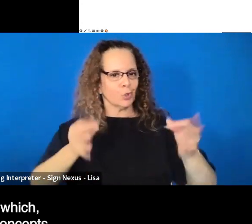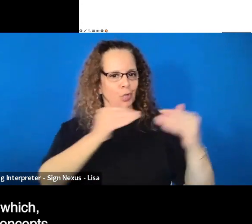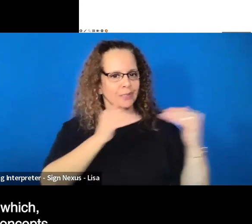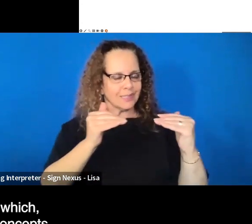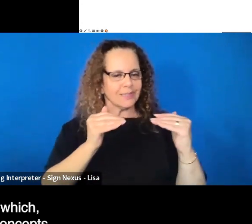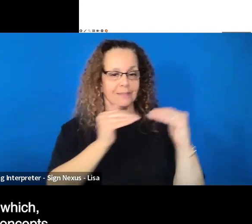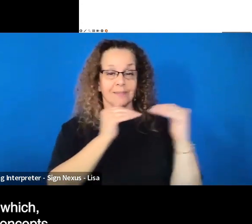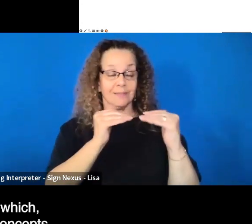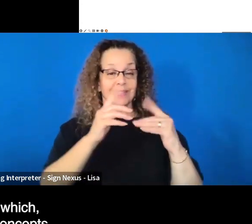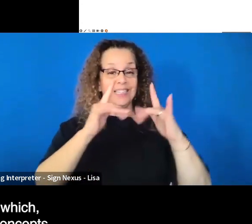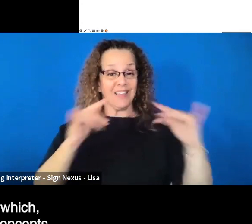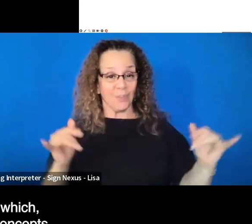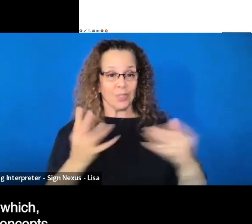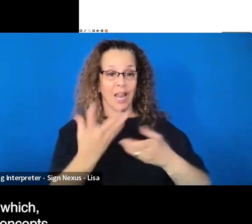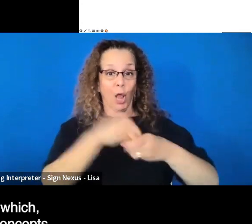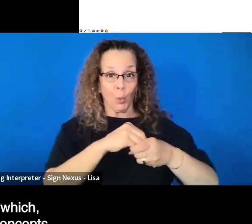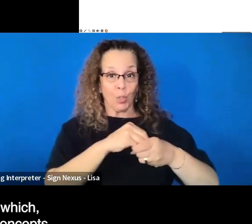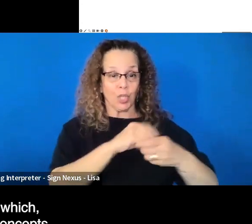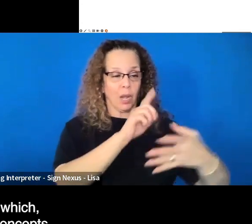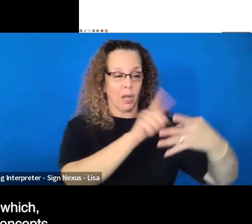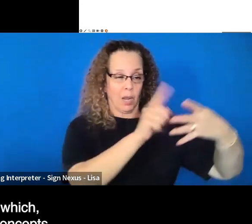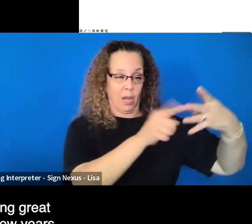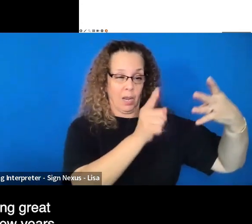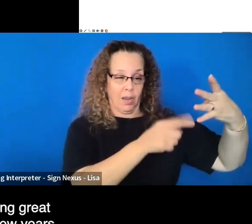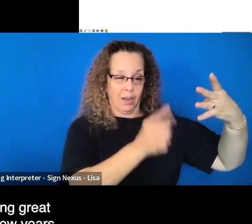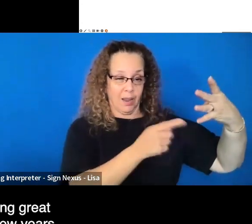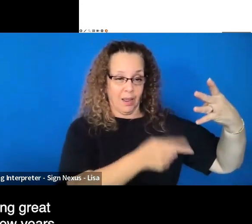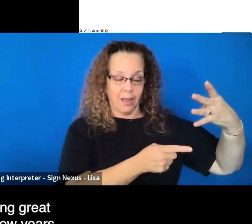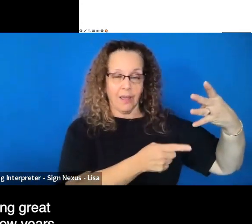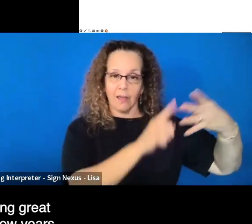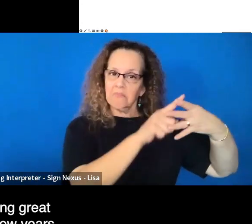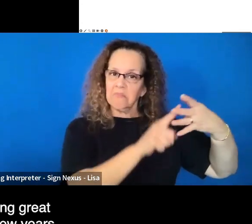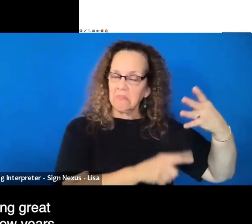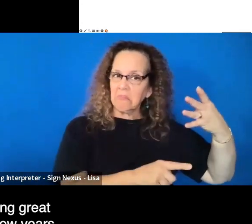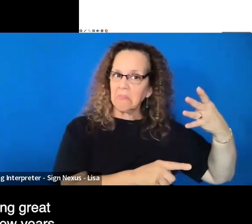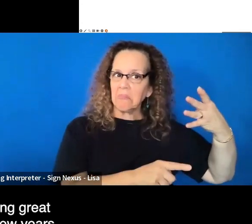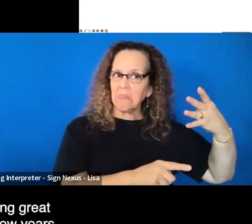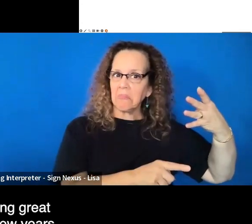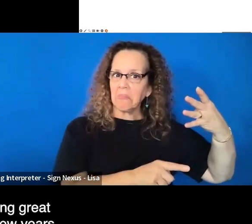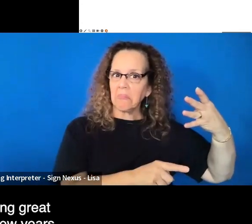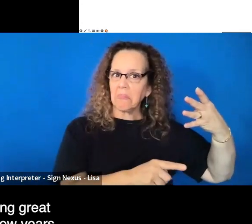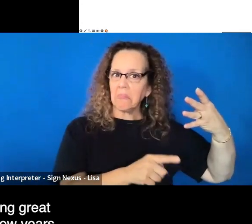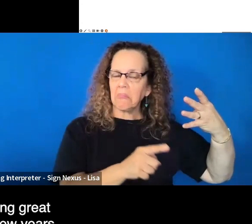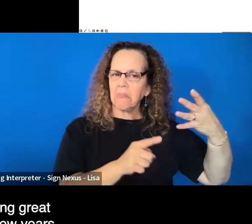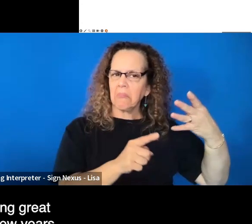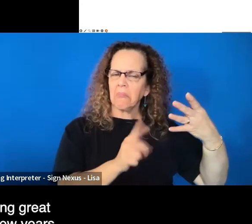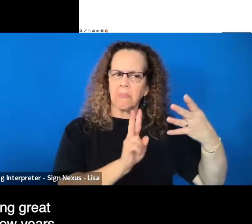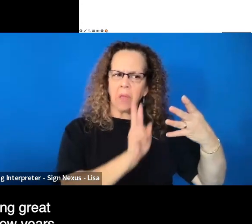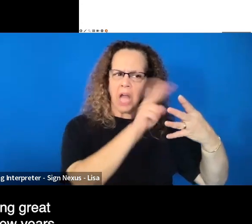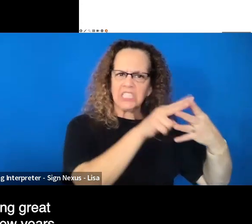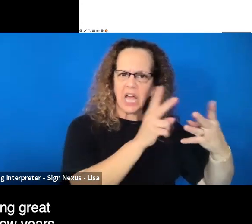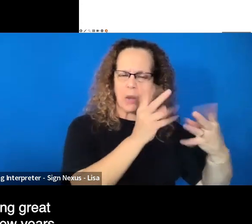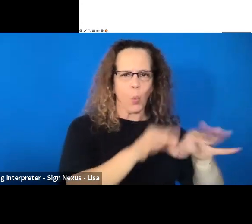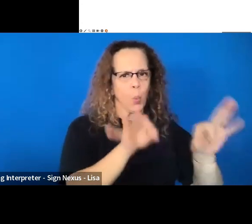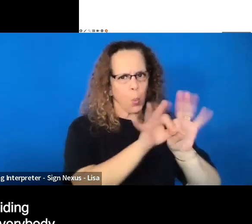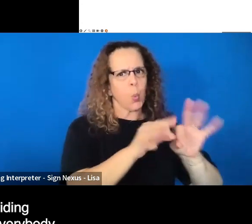and inclusion, which are concepts that we are putting great value in this